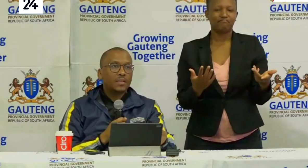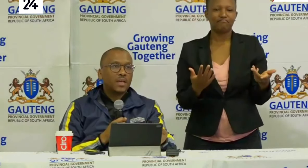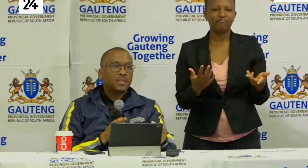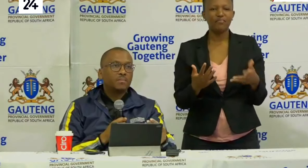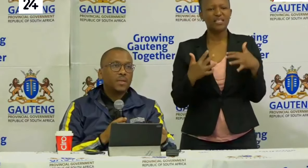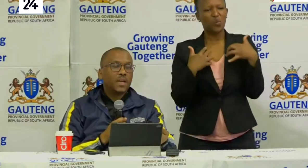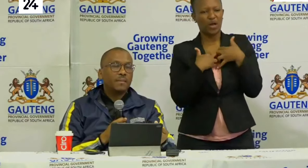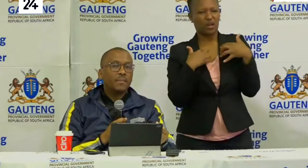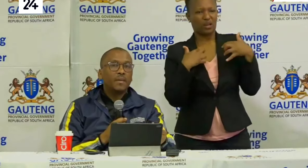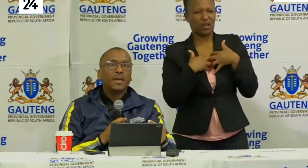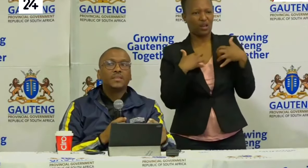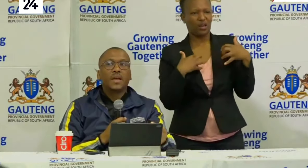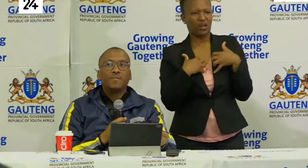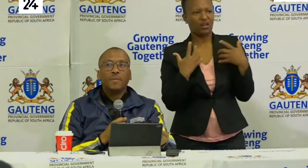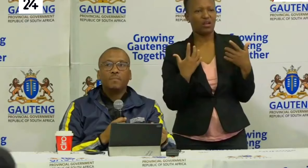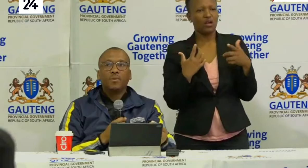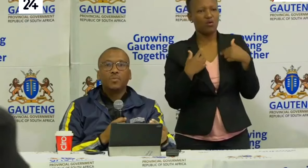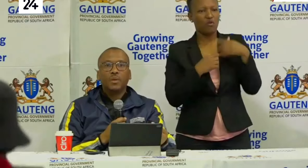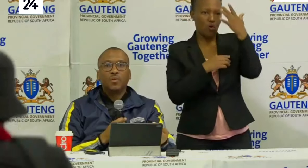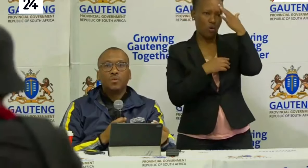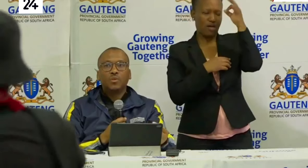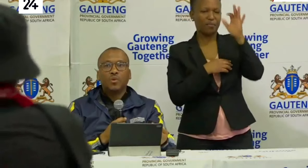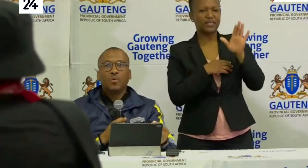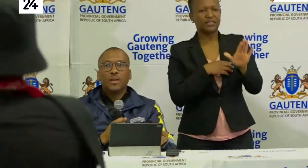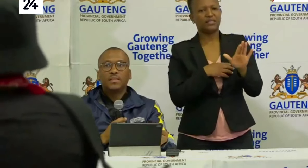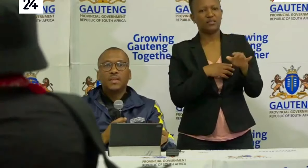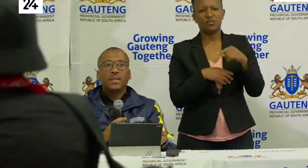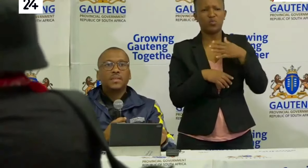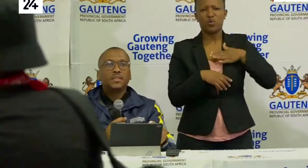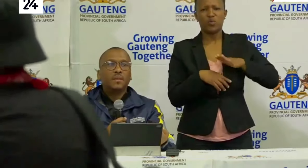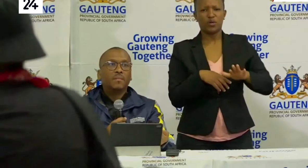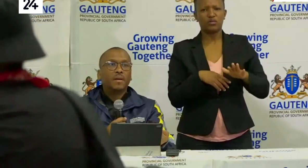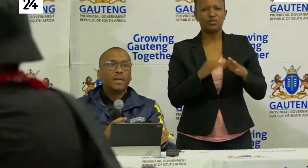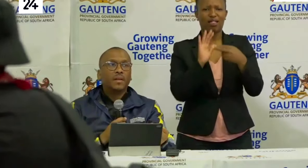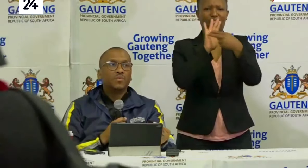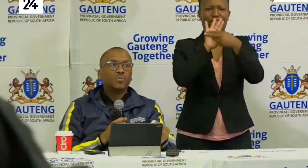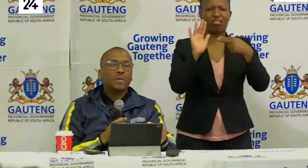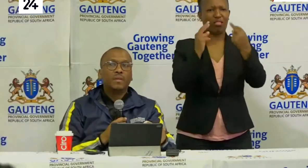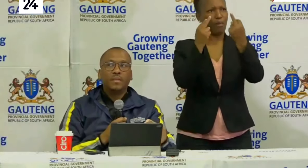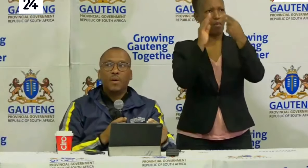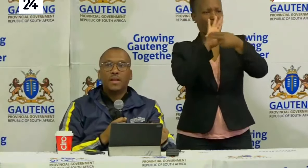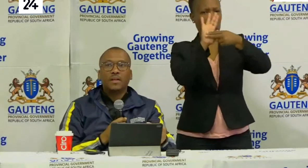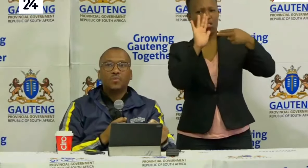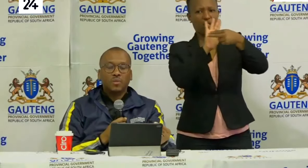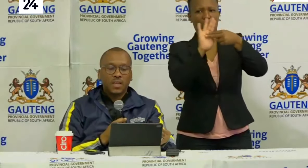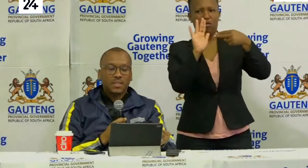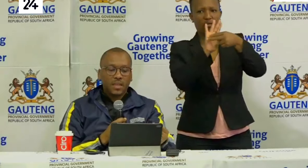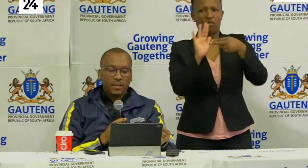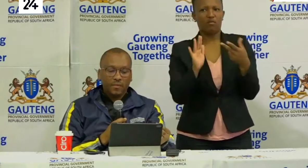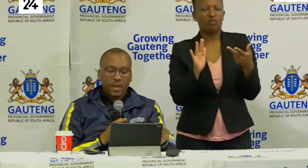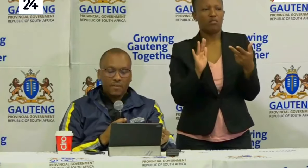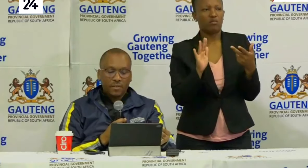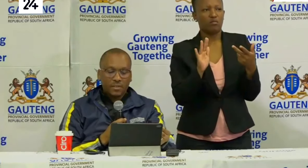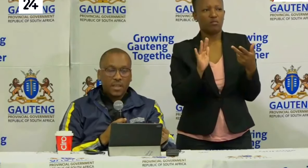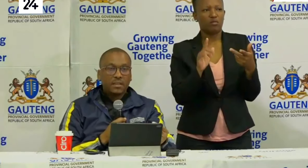worries us big time as the government because we also don't want the stigma to be the one that rules us